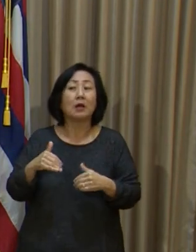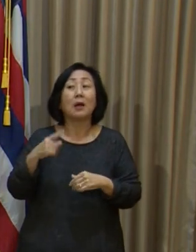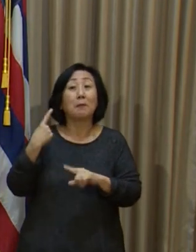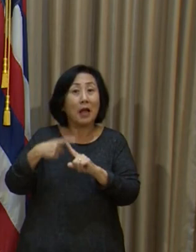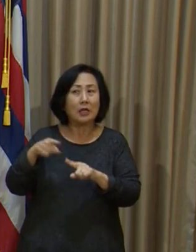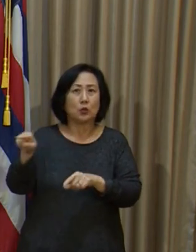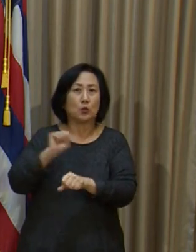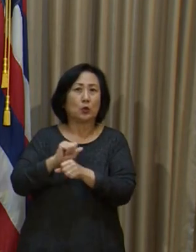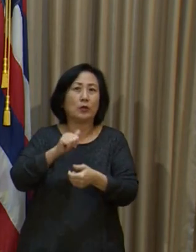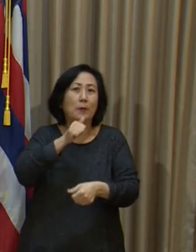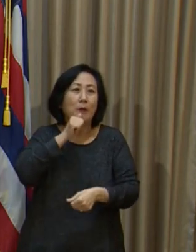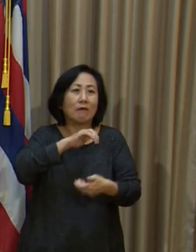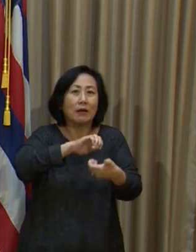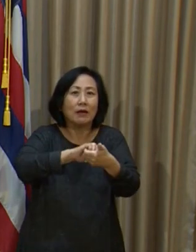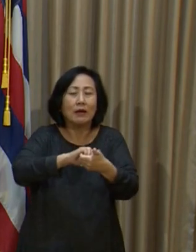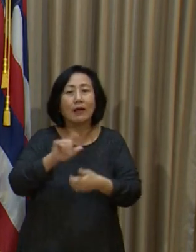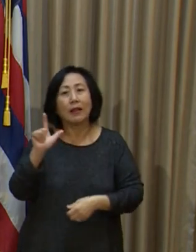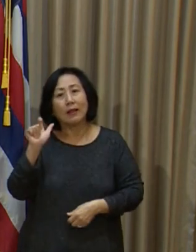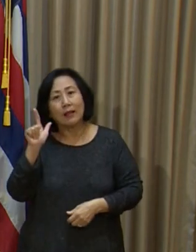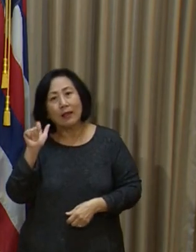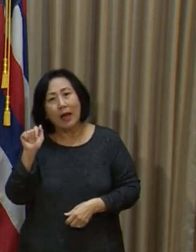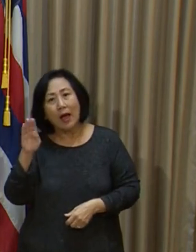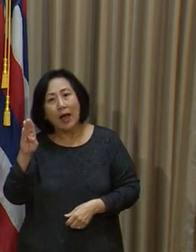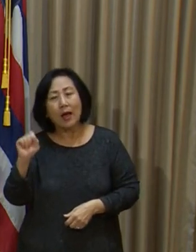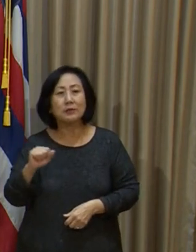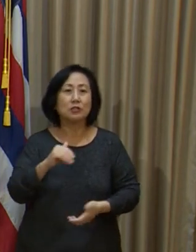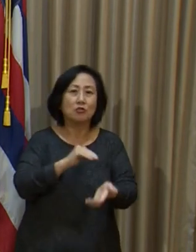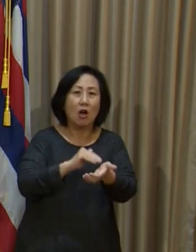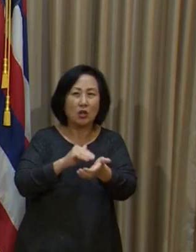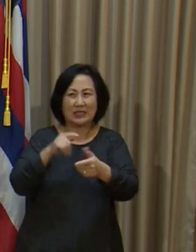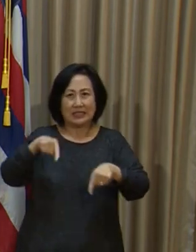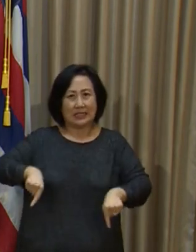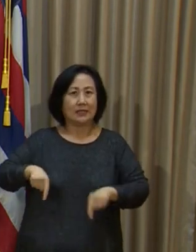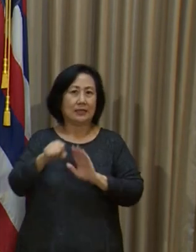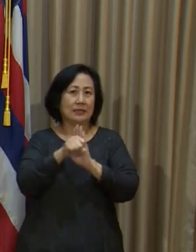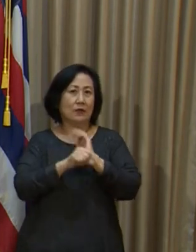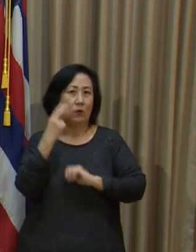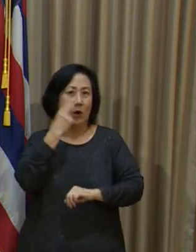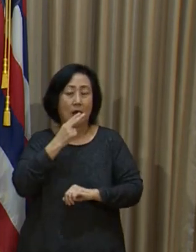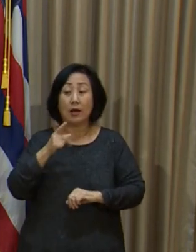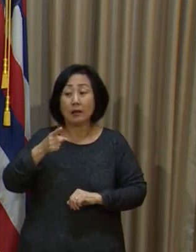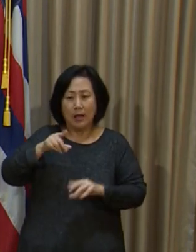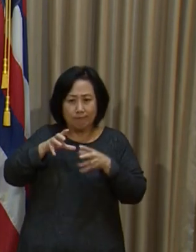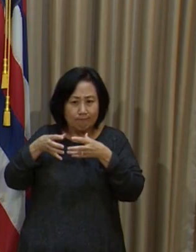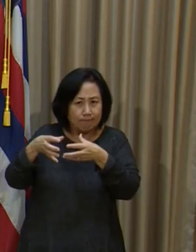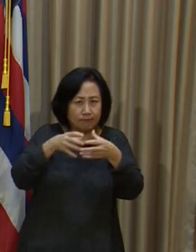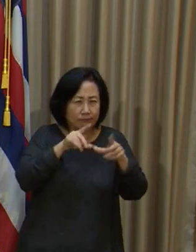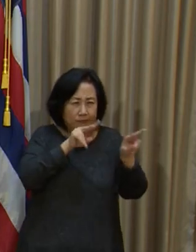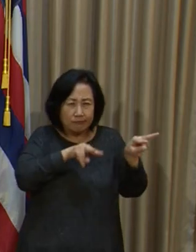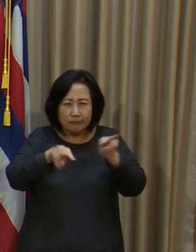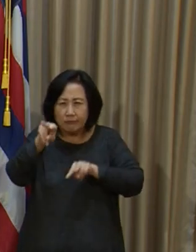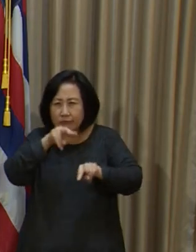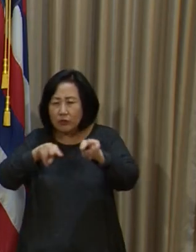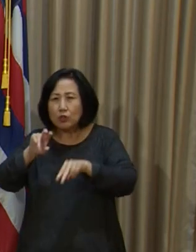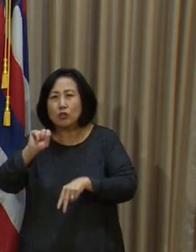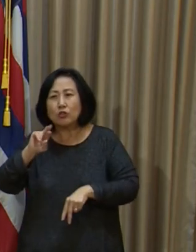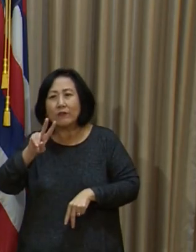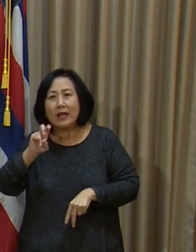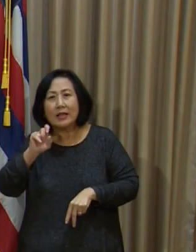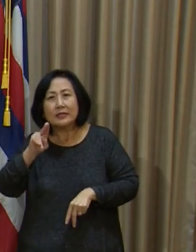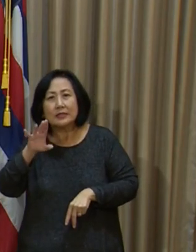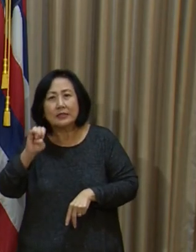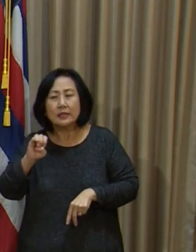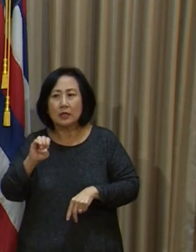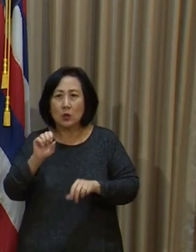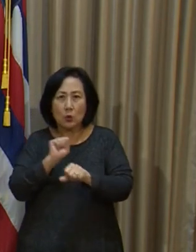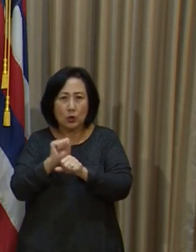sector, the labs, and the physicians in the state to create a surveillance network that allows us